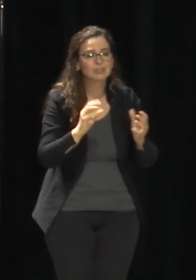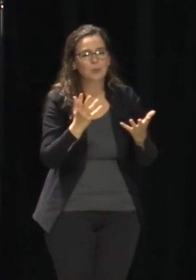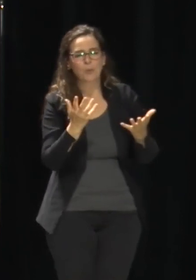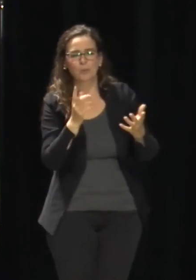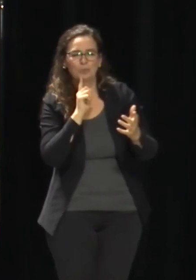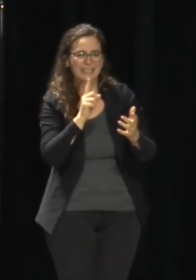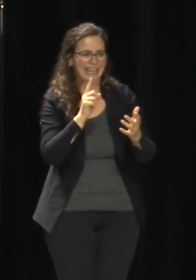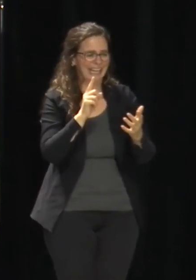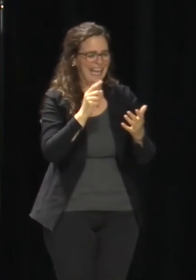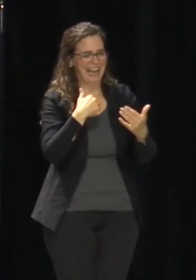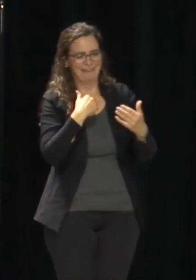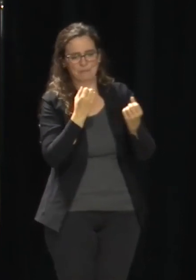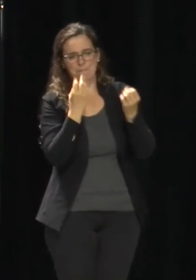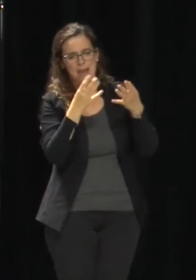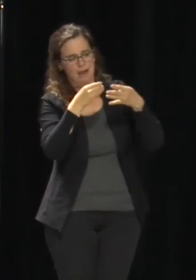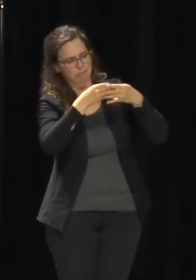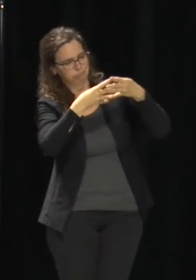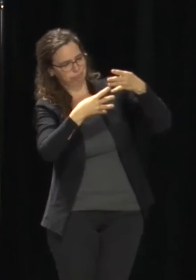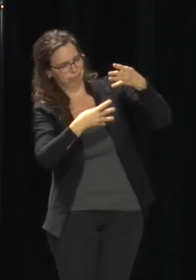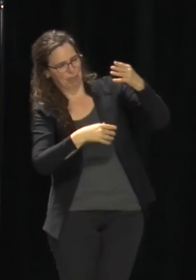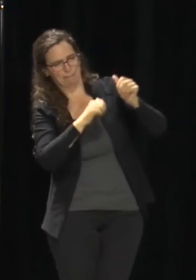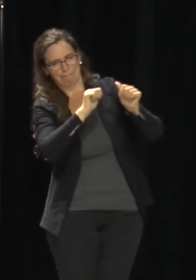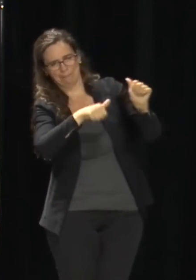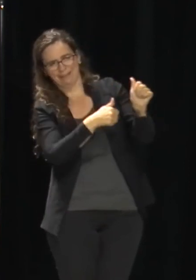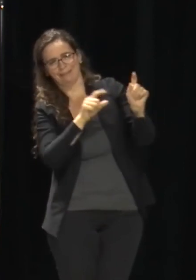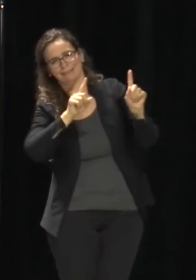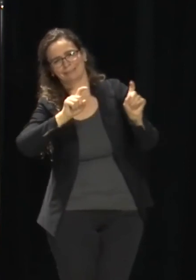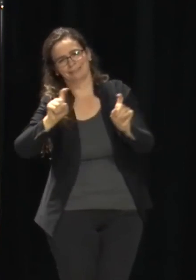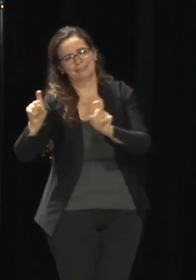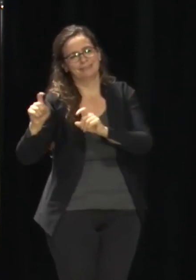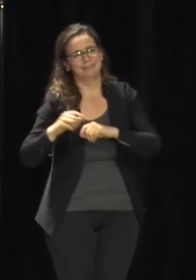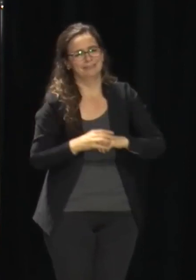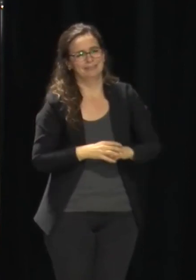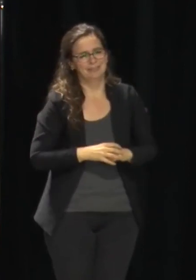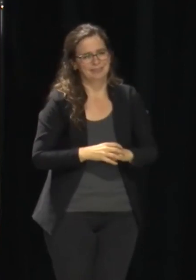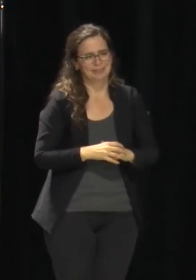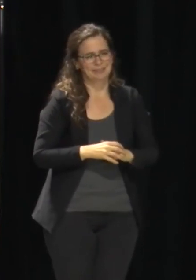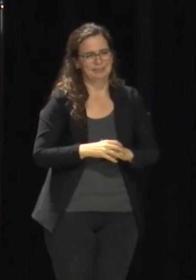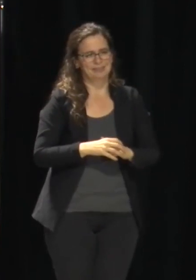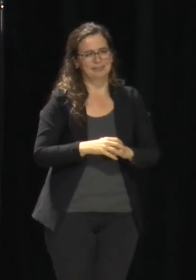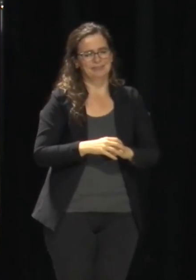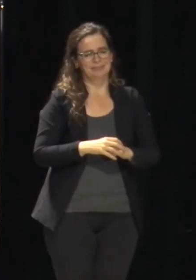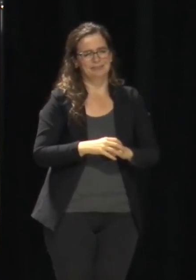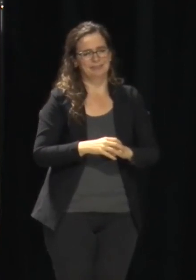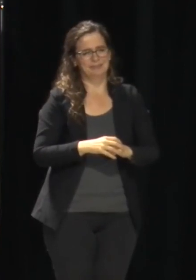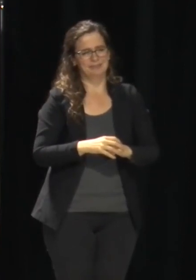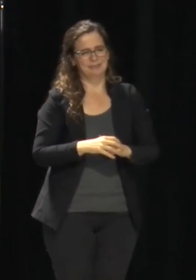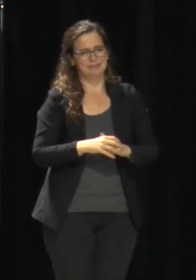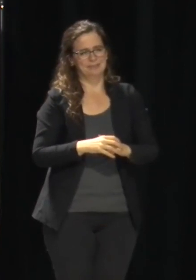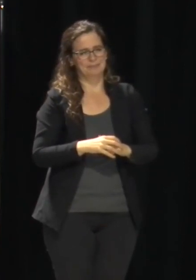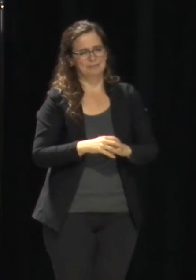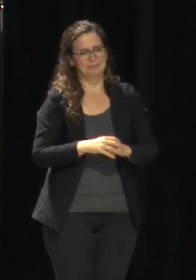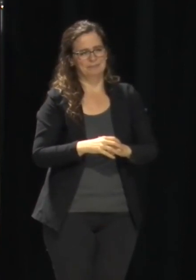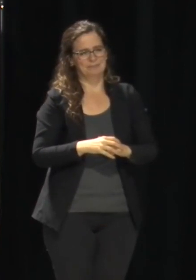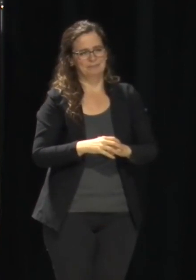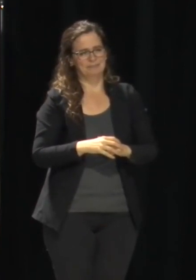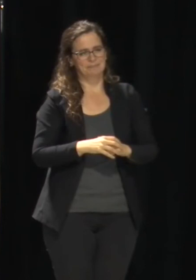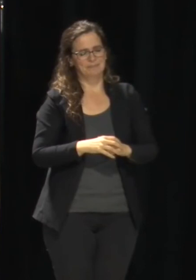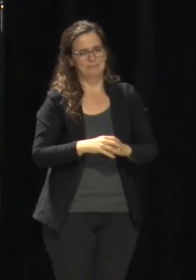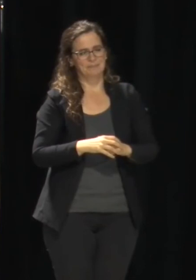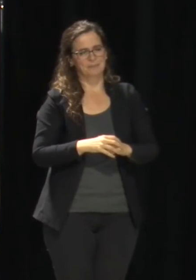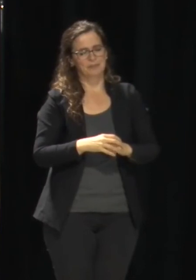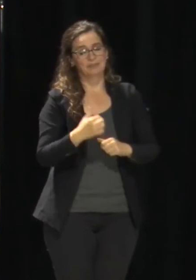So, you know, it's that's a part of the population that, again, think about it as a parent. It's not a